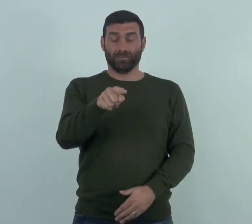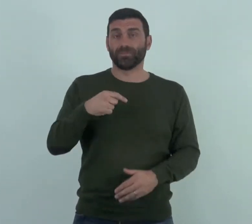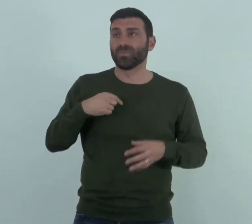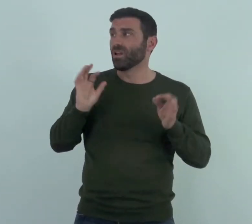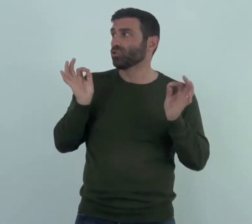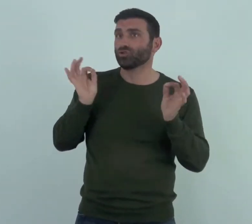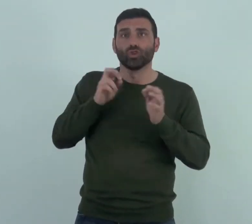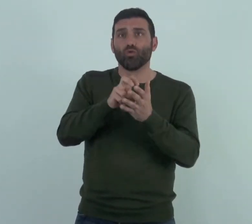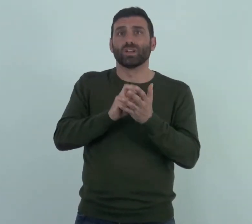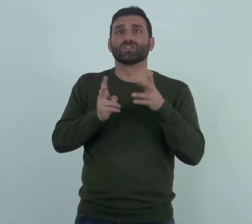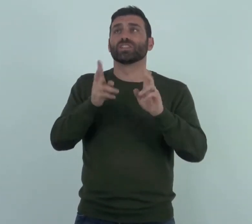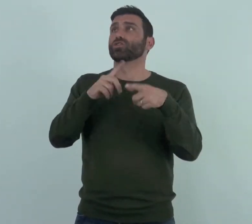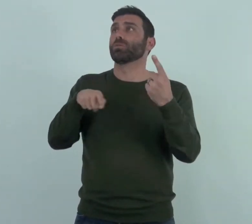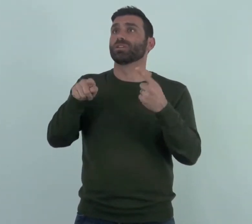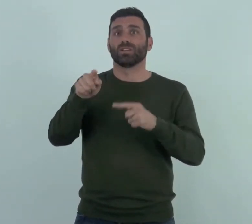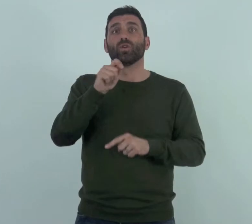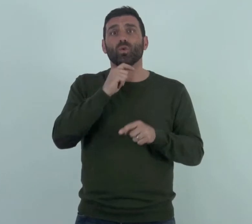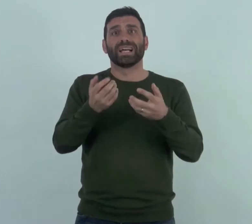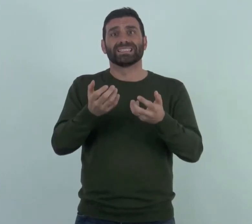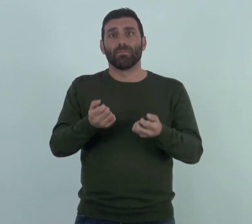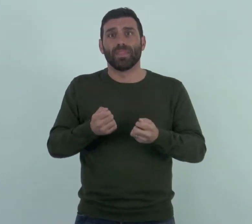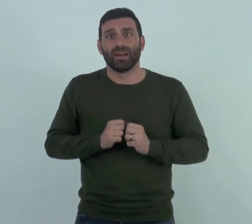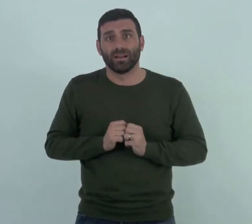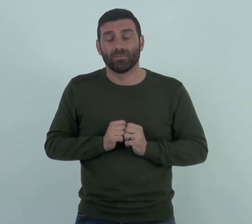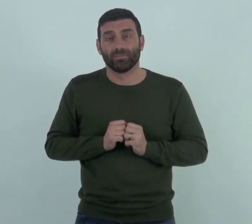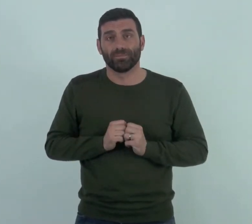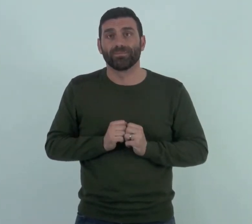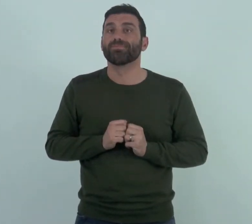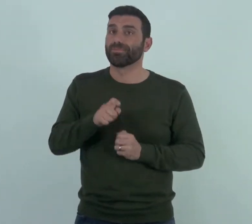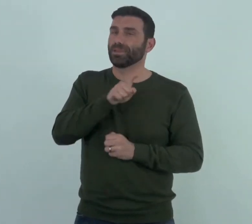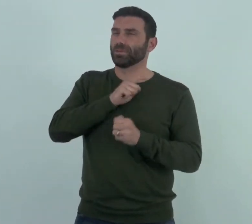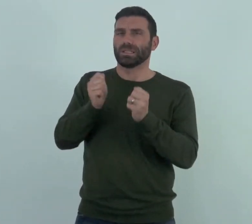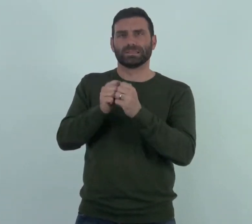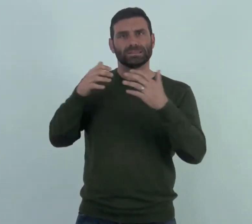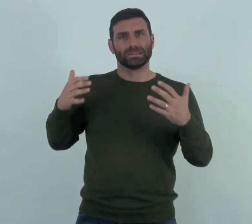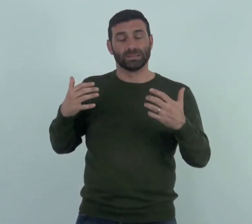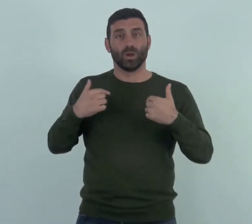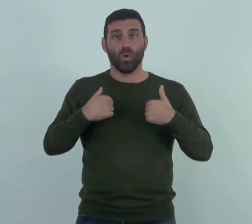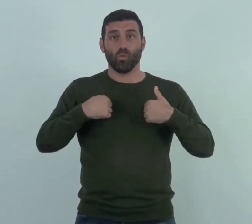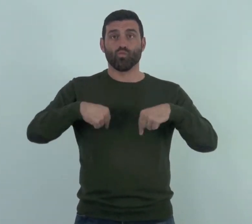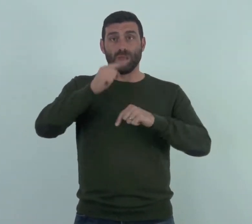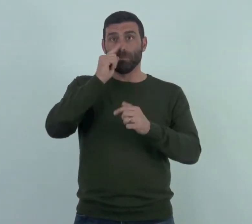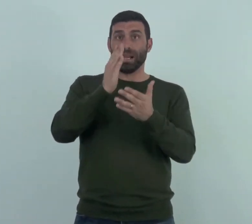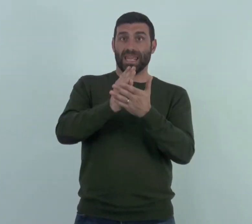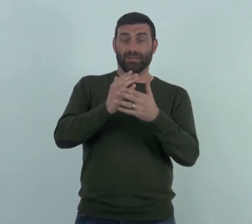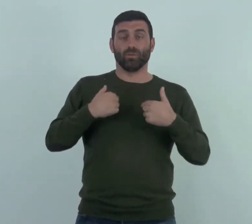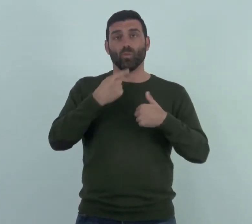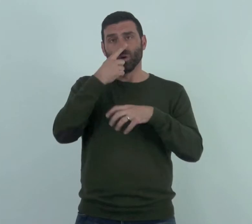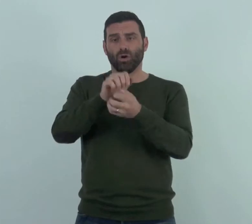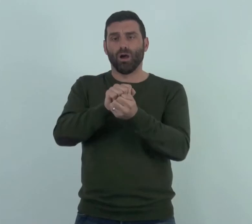interpreters could only charge us for a half hour minimum. We need to let you know that there are no registered interpreters in this country that would